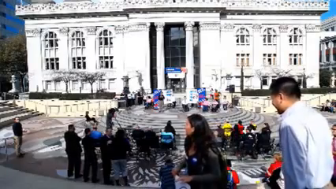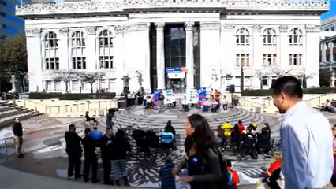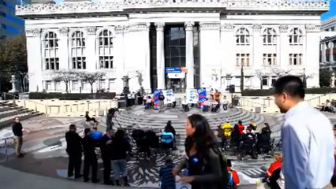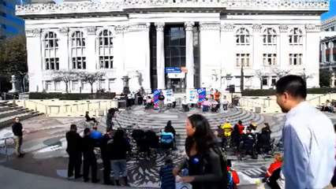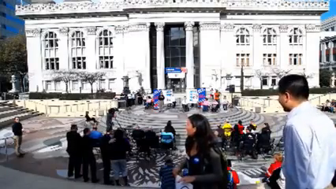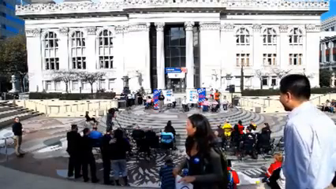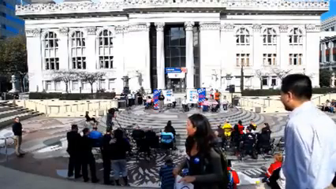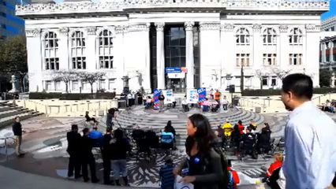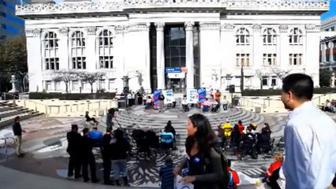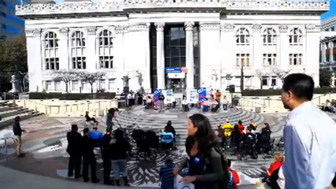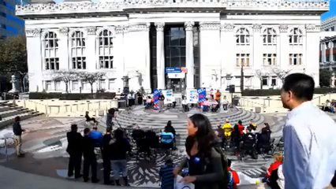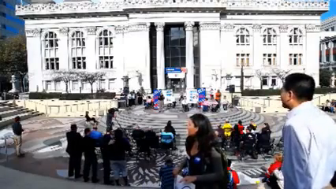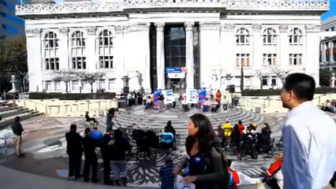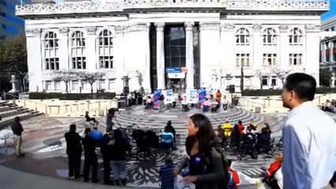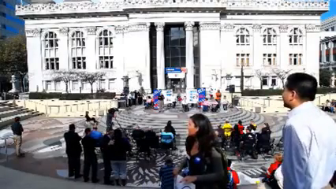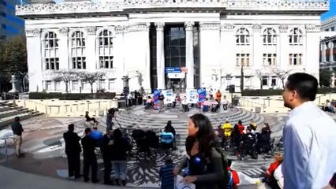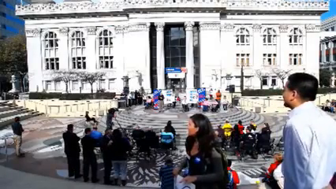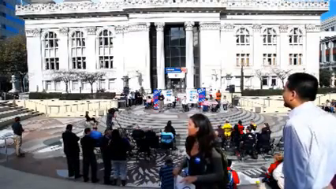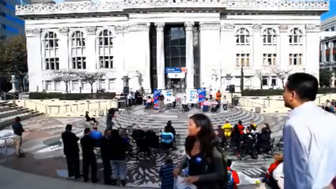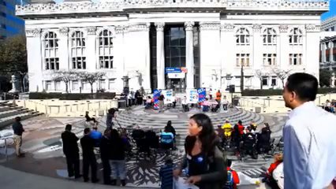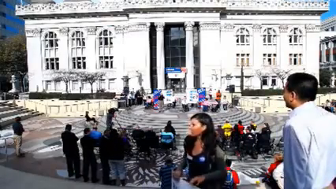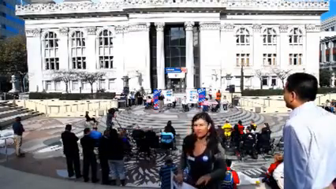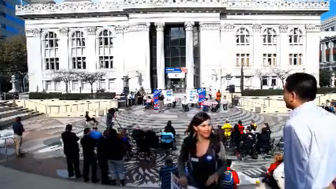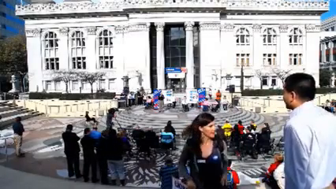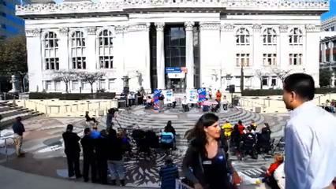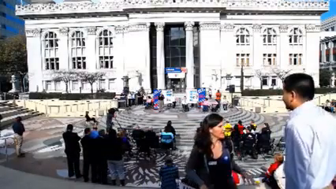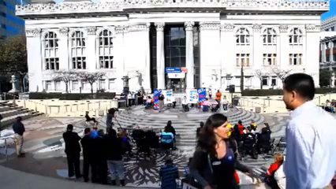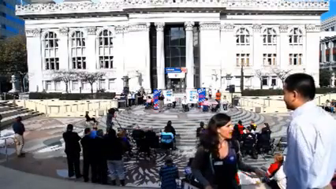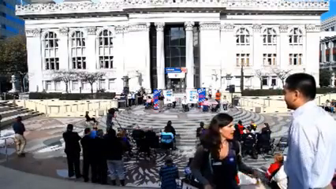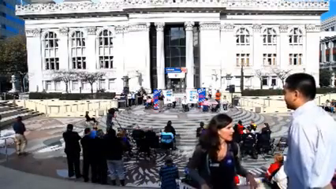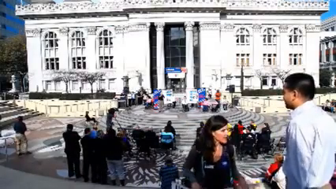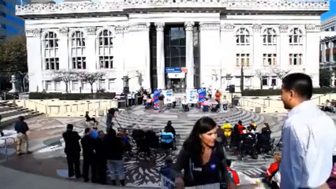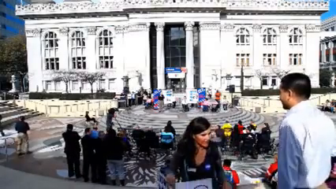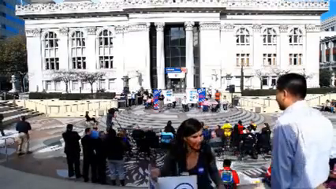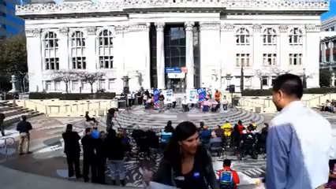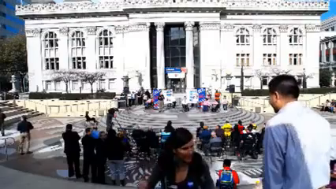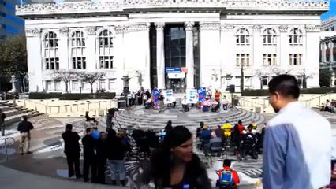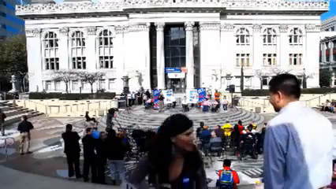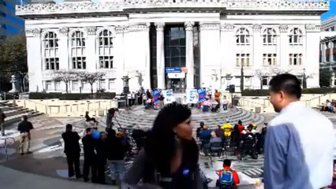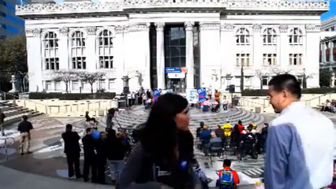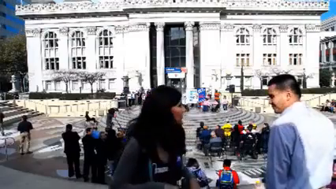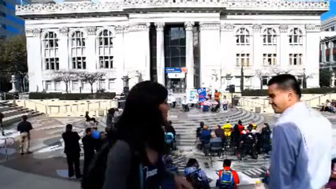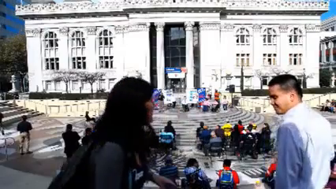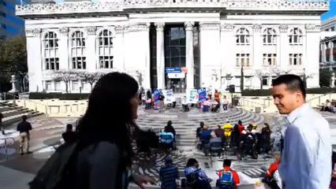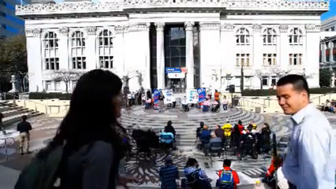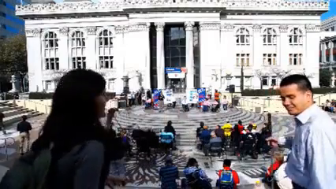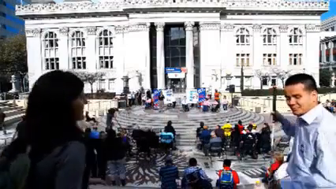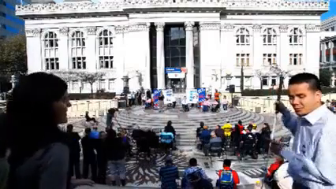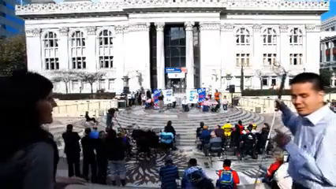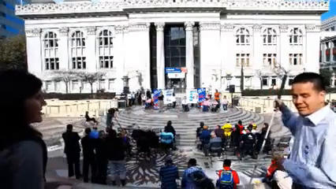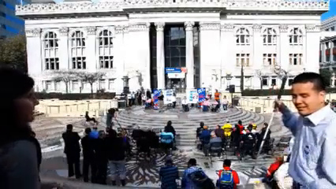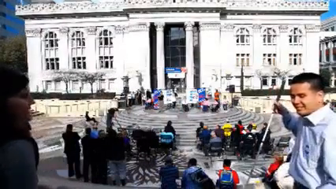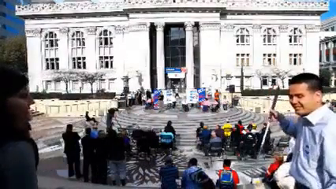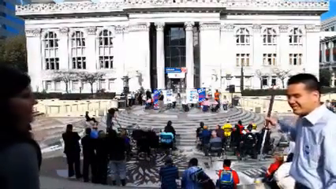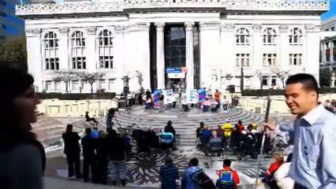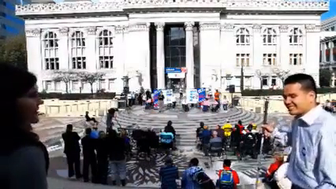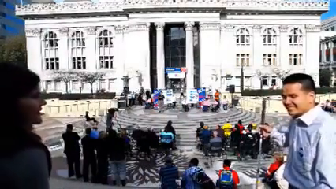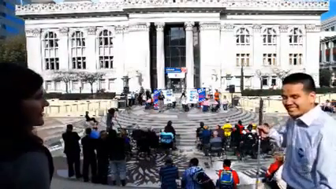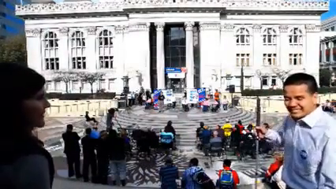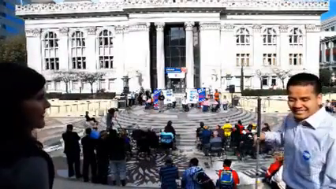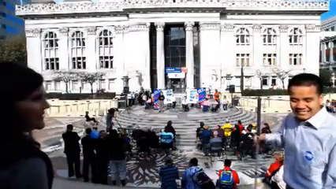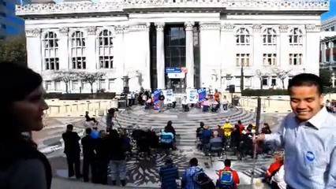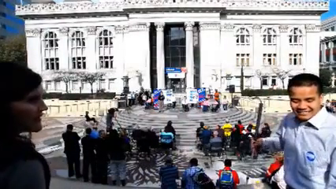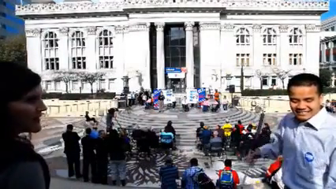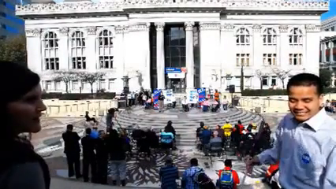more meaningful lives, because in breaking down barriers, he showed us all how to live.